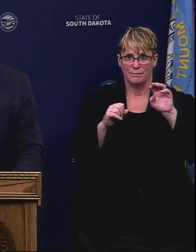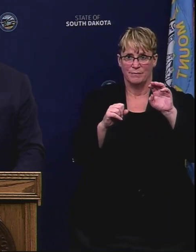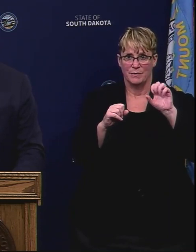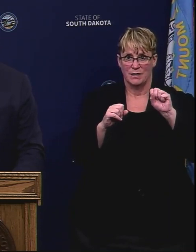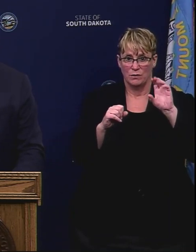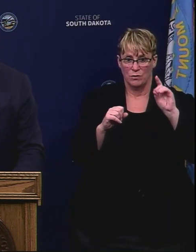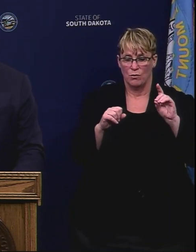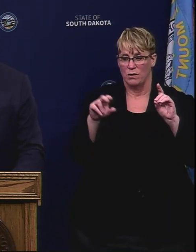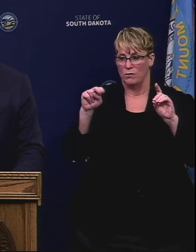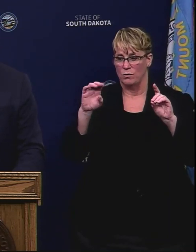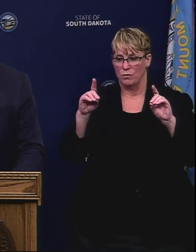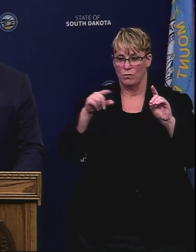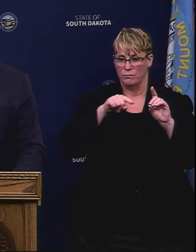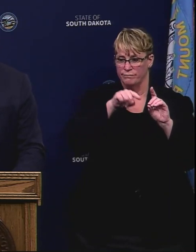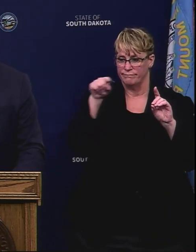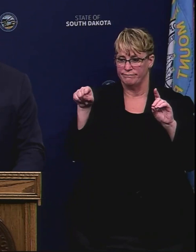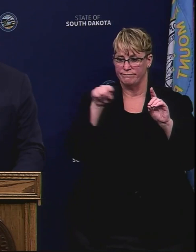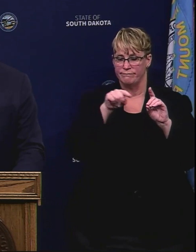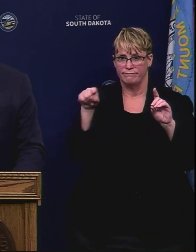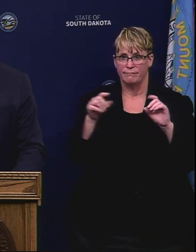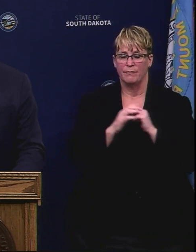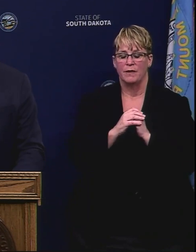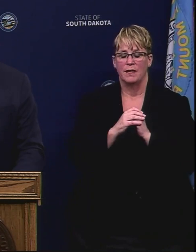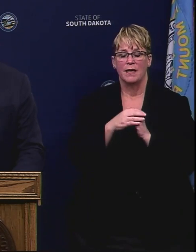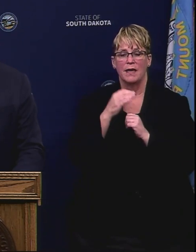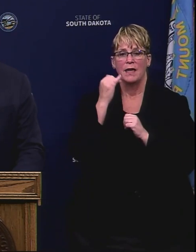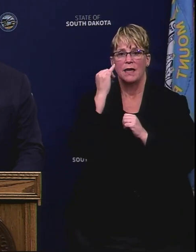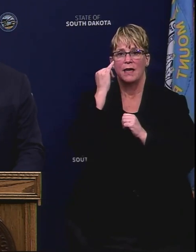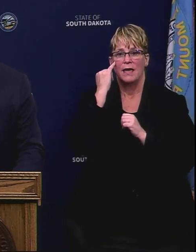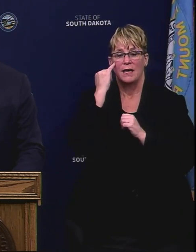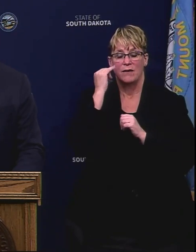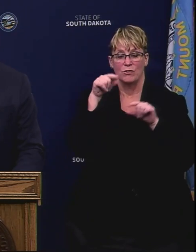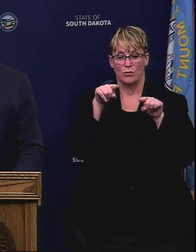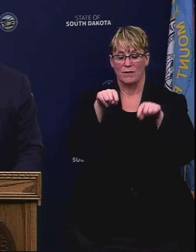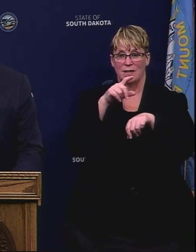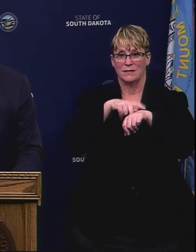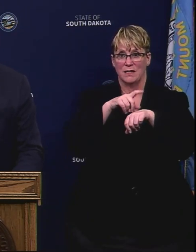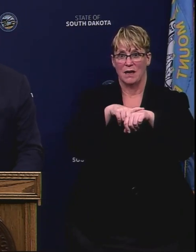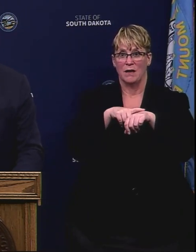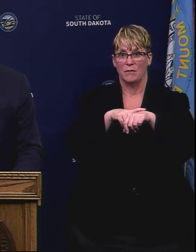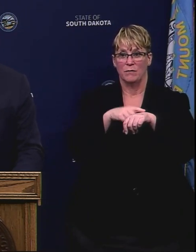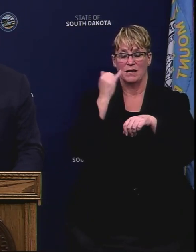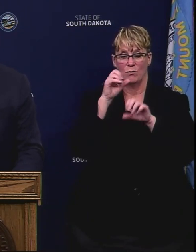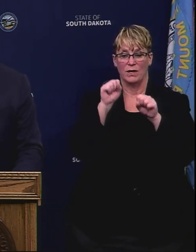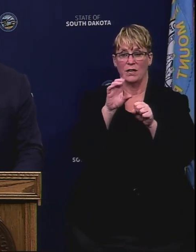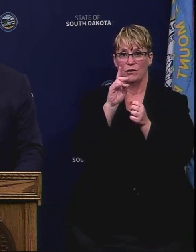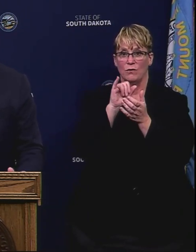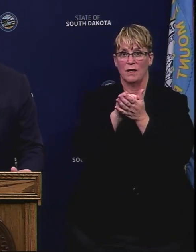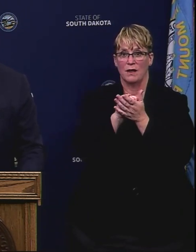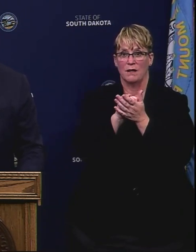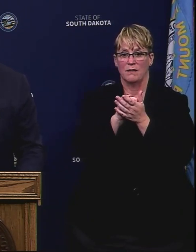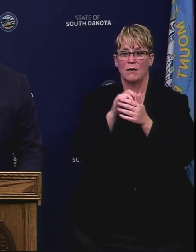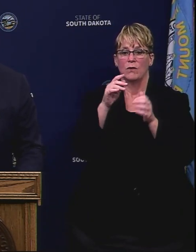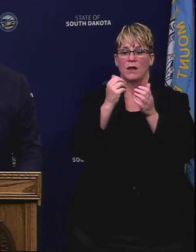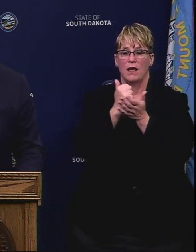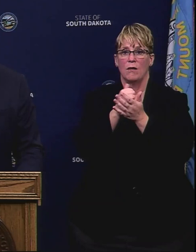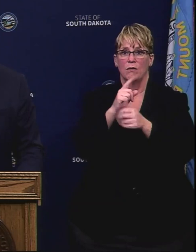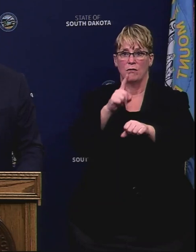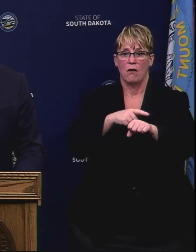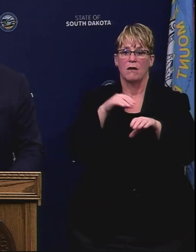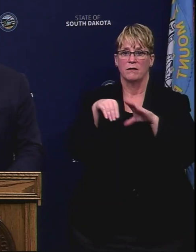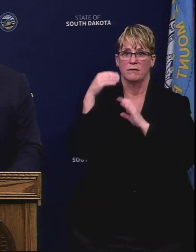value for our producers especially in the pandemic to get us over the hump but also long into the future.